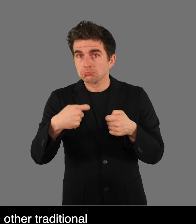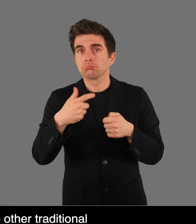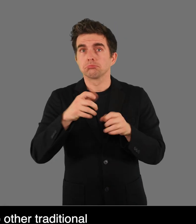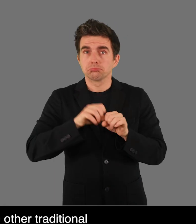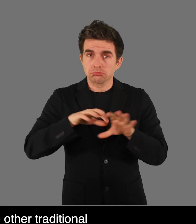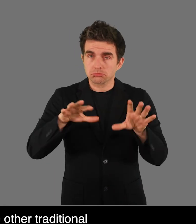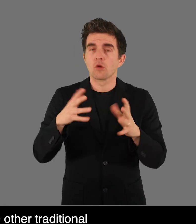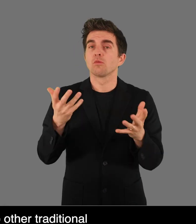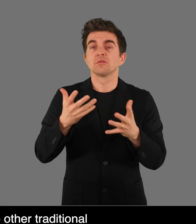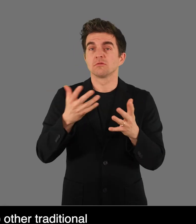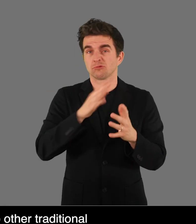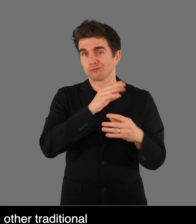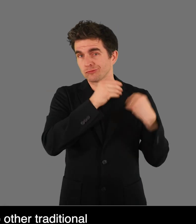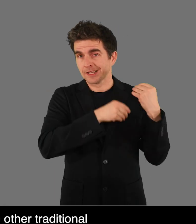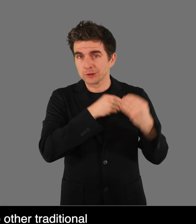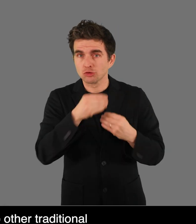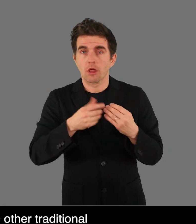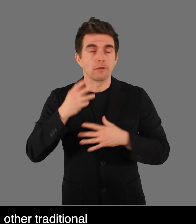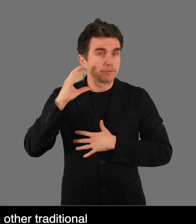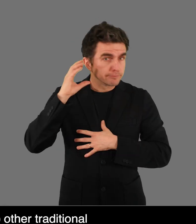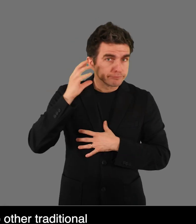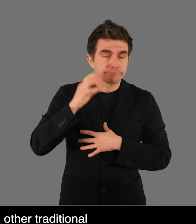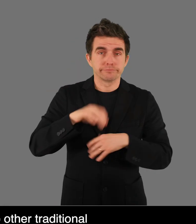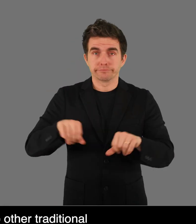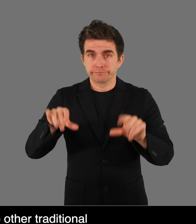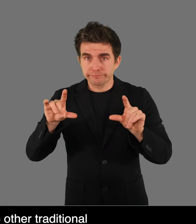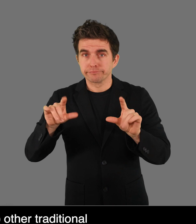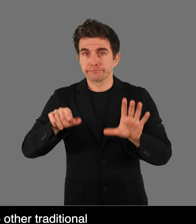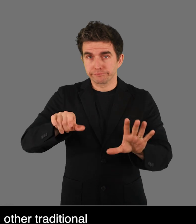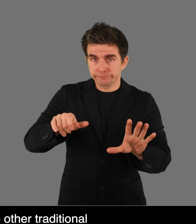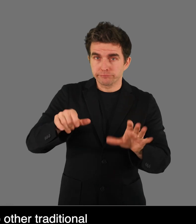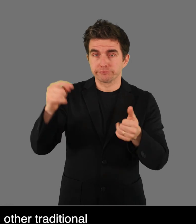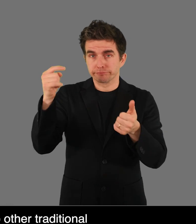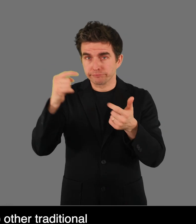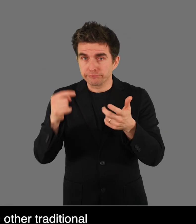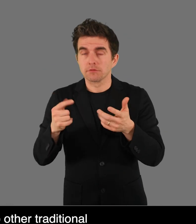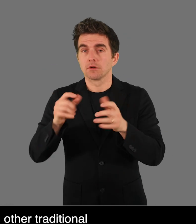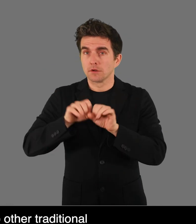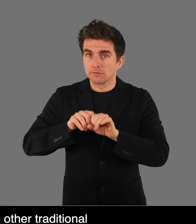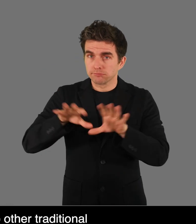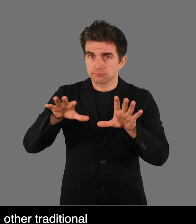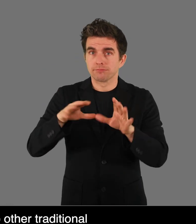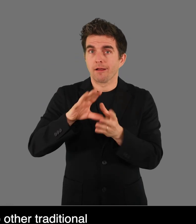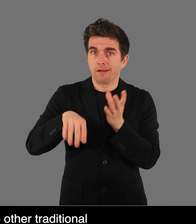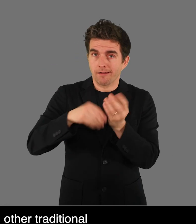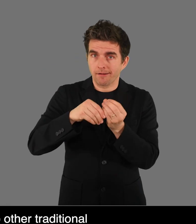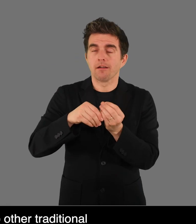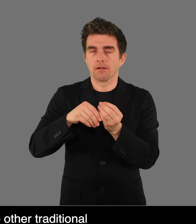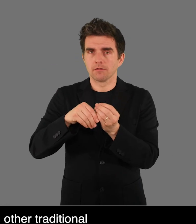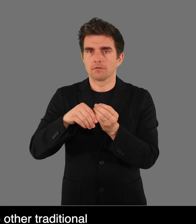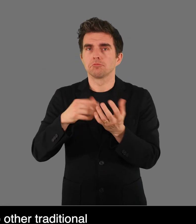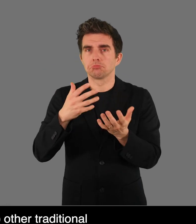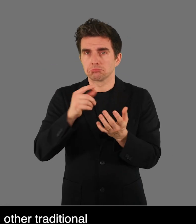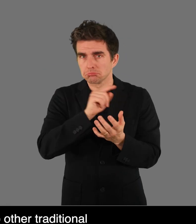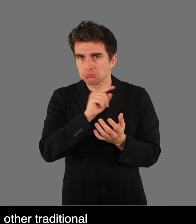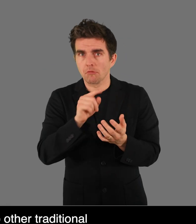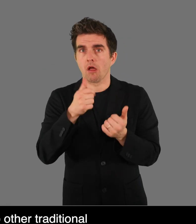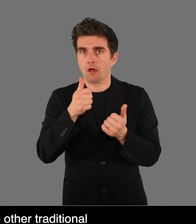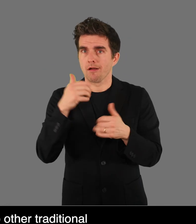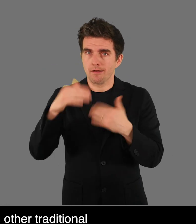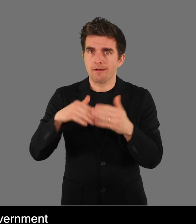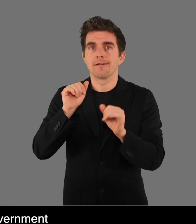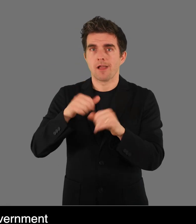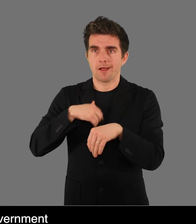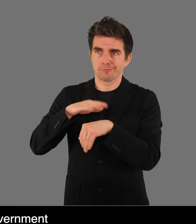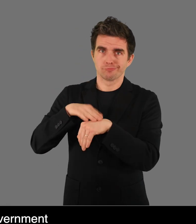We also extend this sometimes to other traditional media as well. So these are some of the